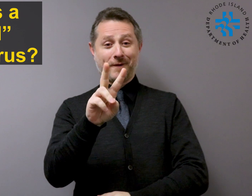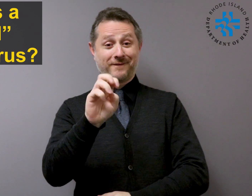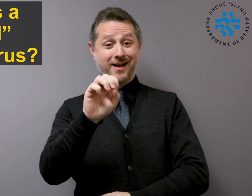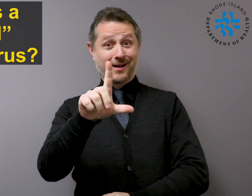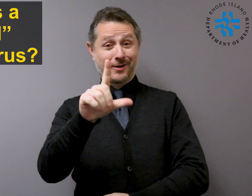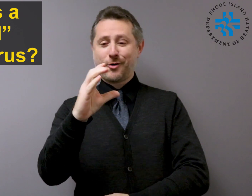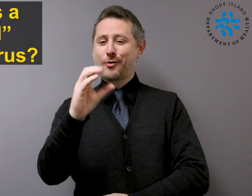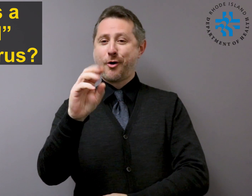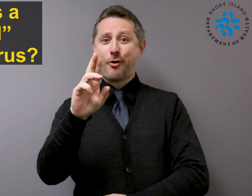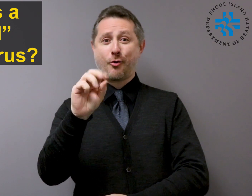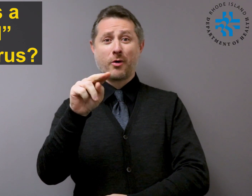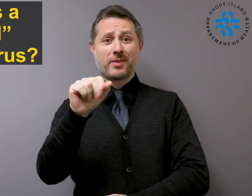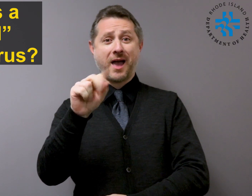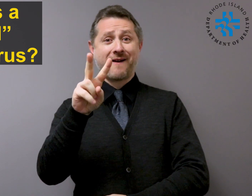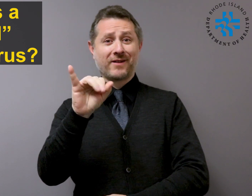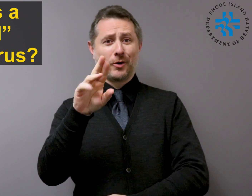What is a Novelle Coronavirus?